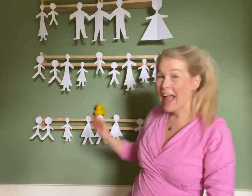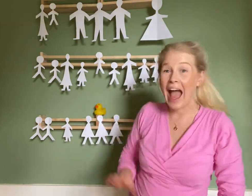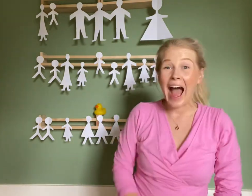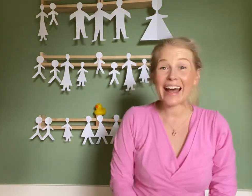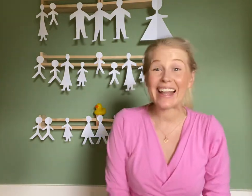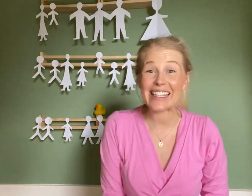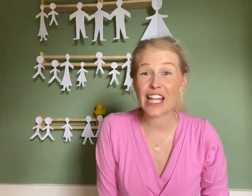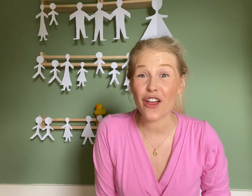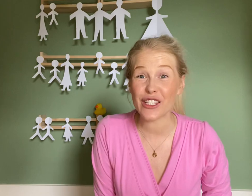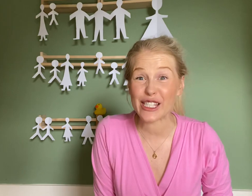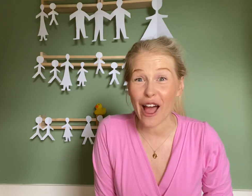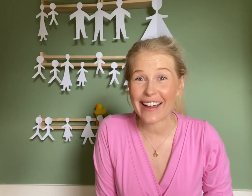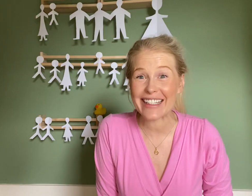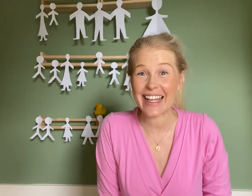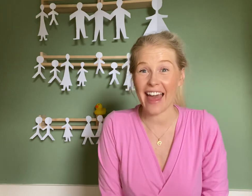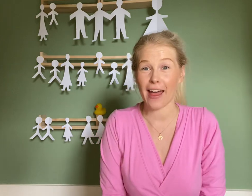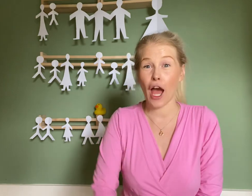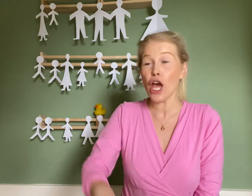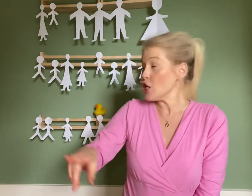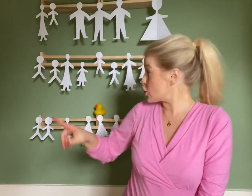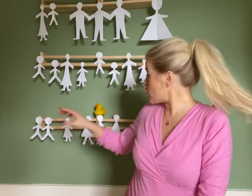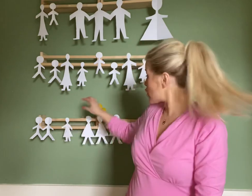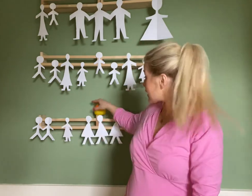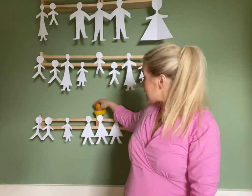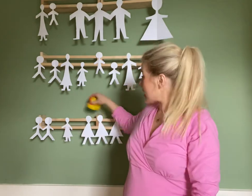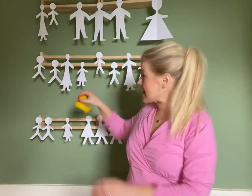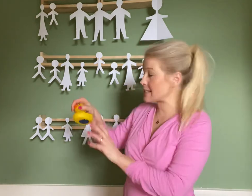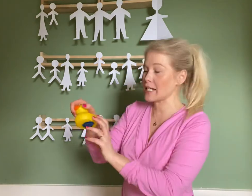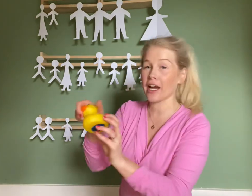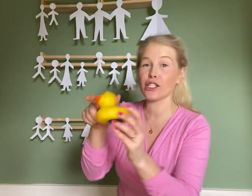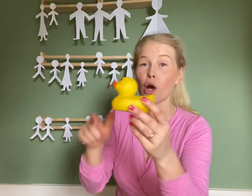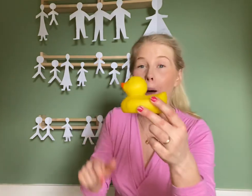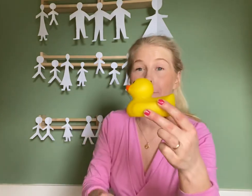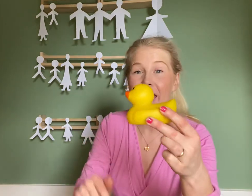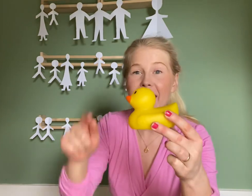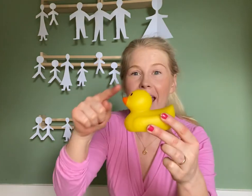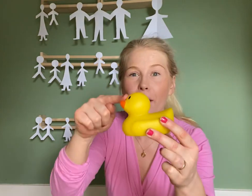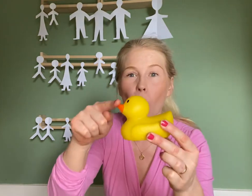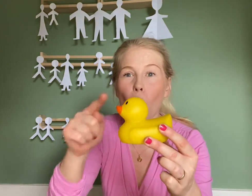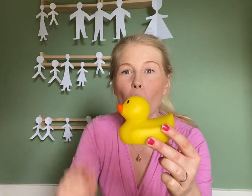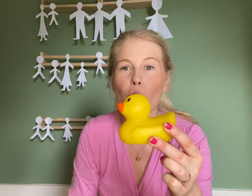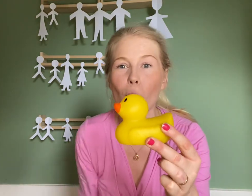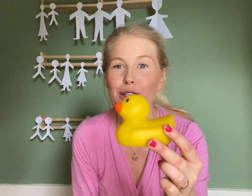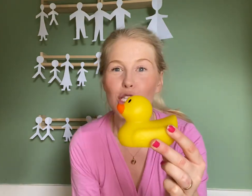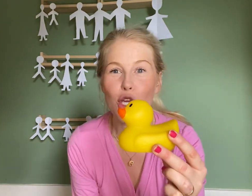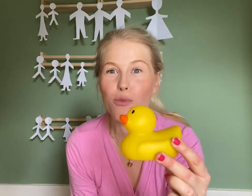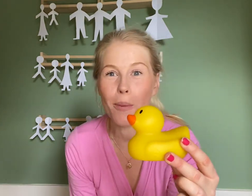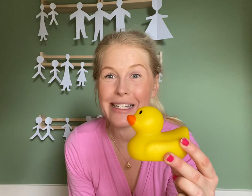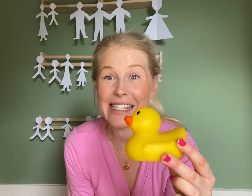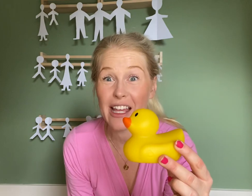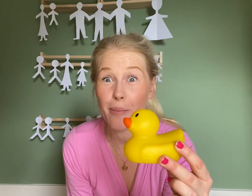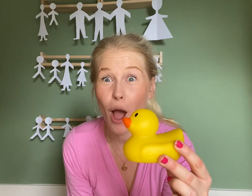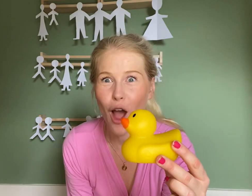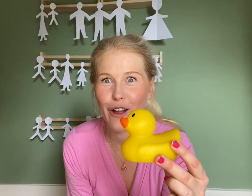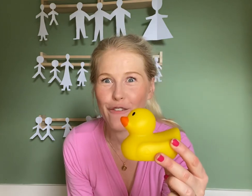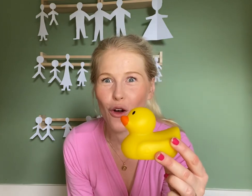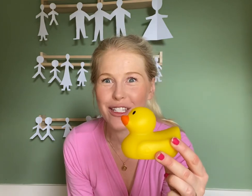And let's learn the sign together. So just like this duck has got a beak and all the ones that you probably see at the park have got